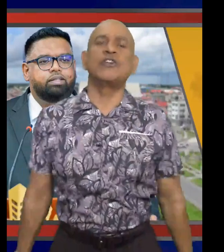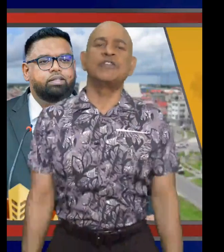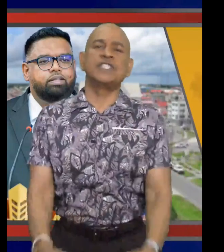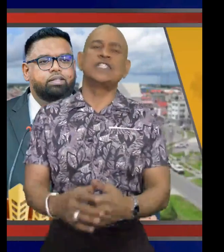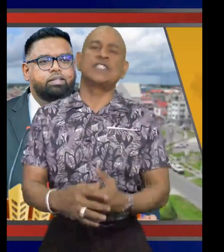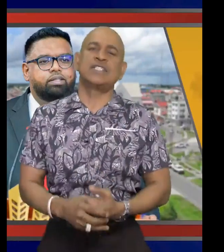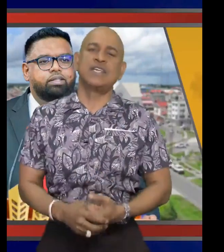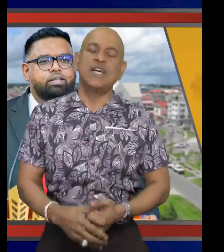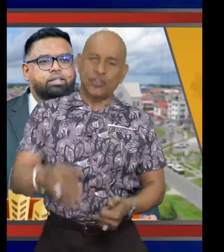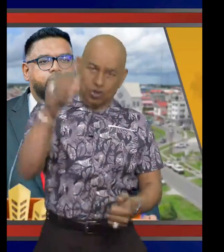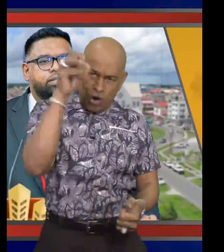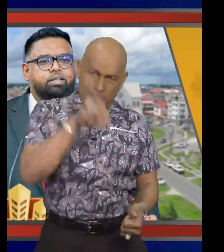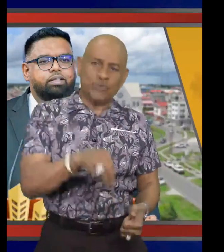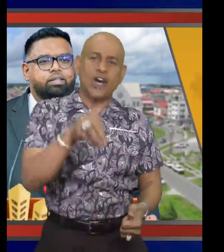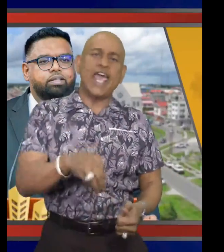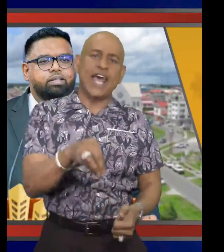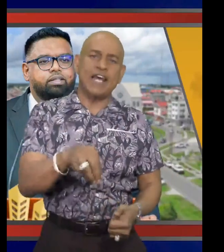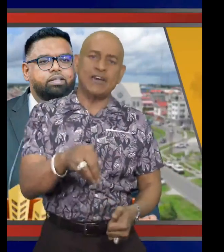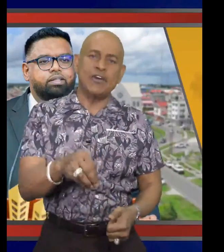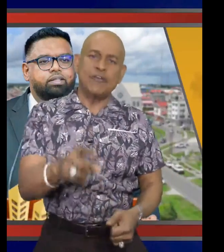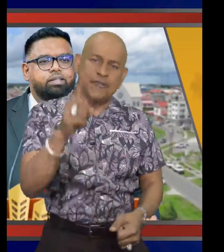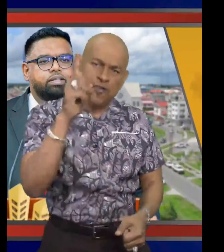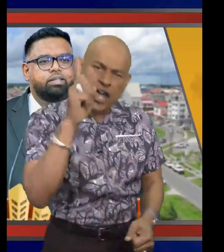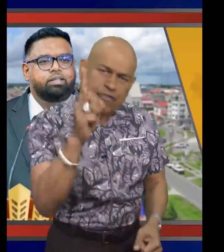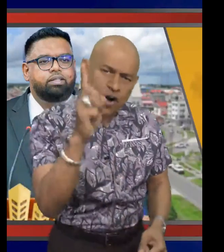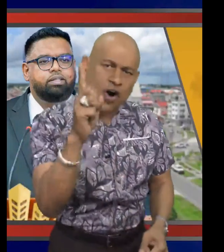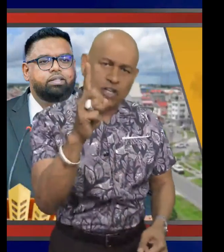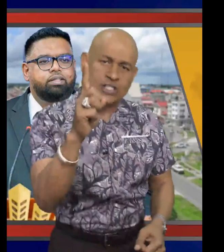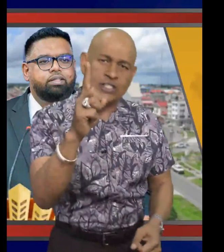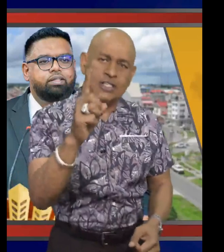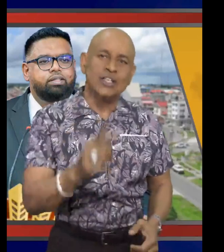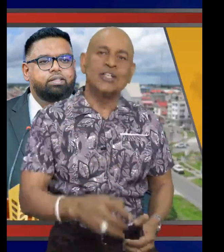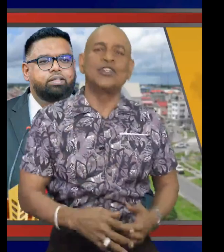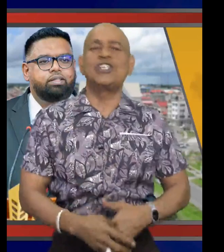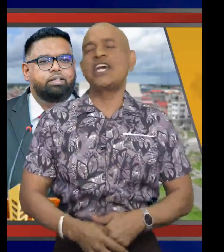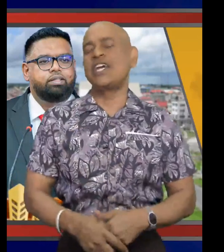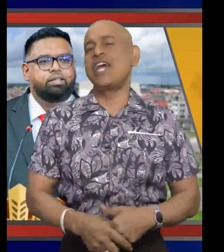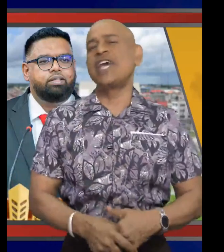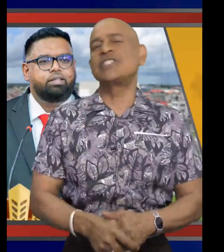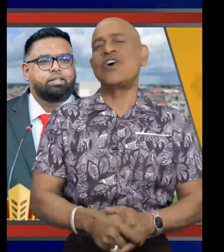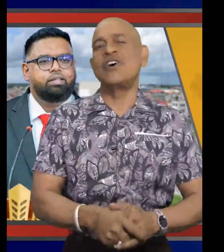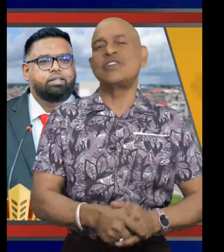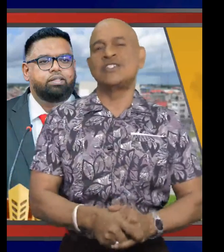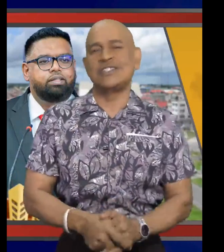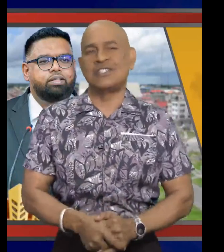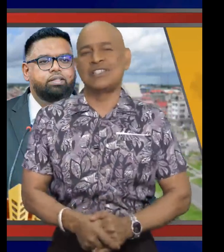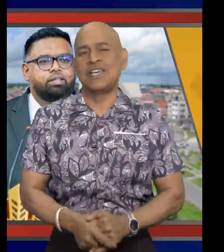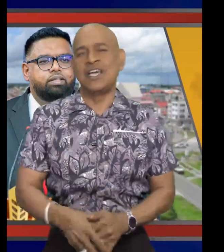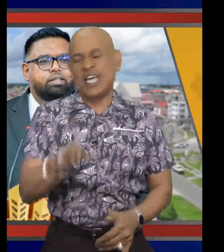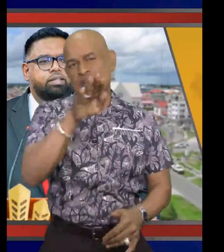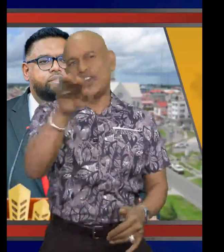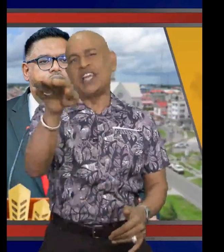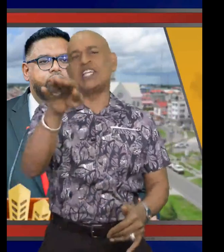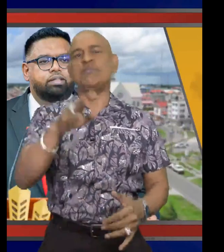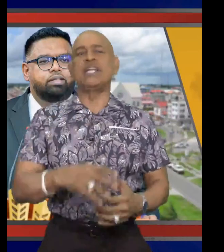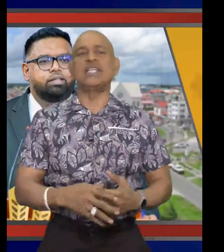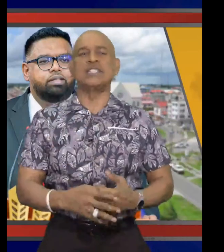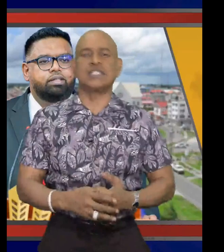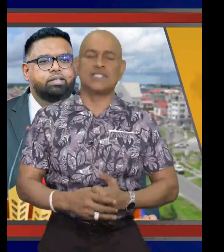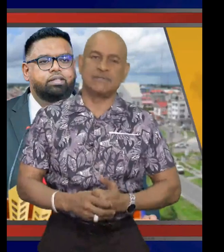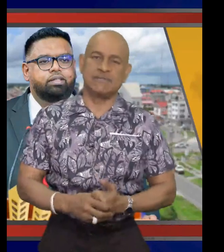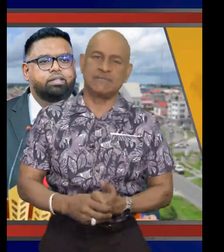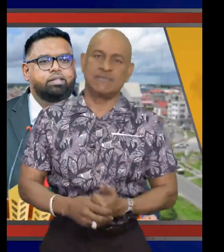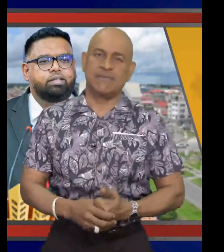their services to come to Guyana free of cost to check Exxon's inflated